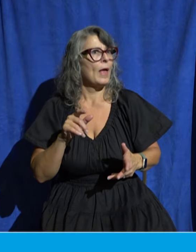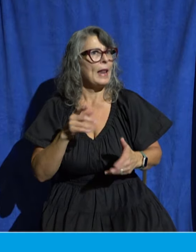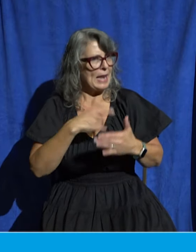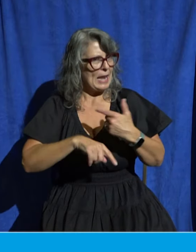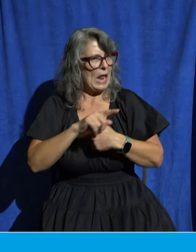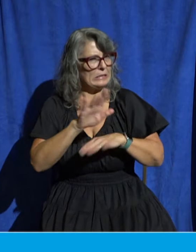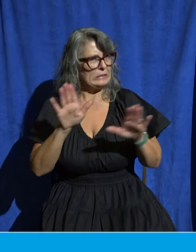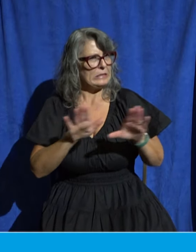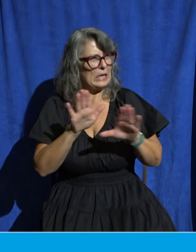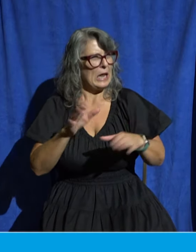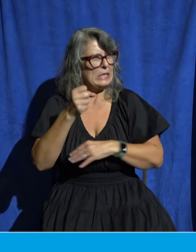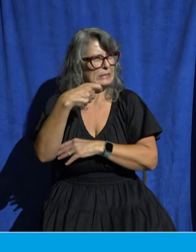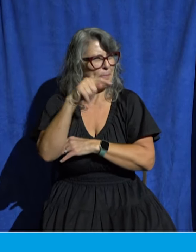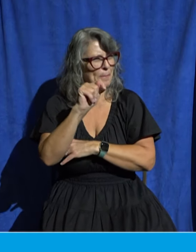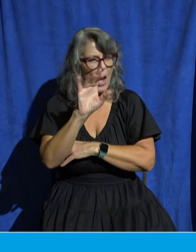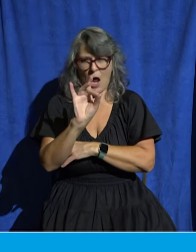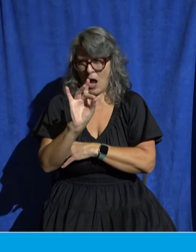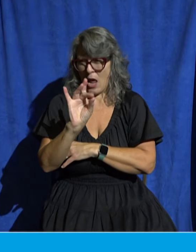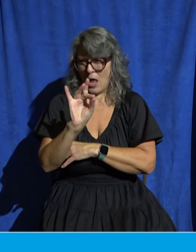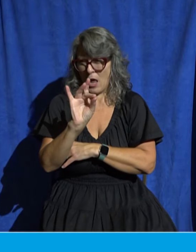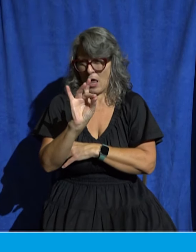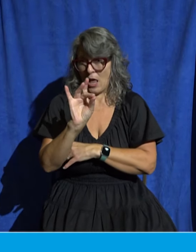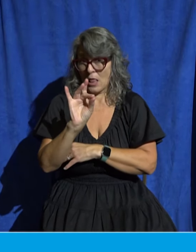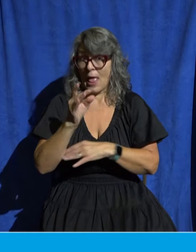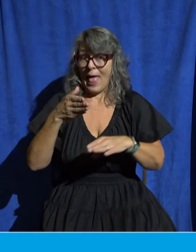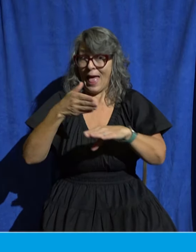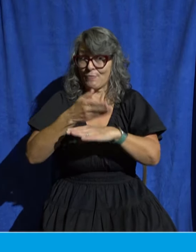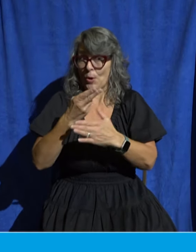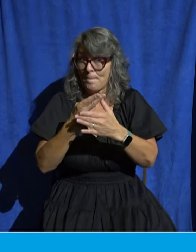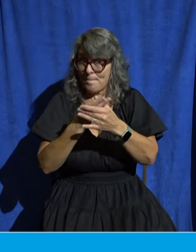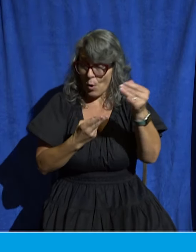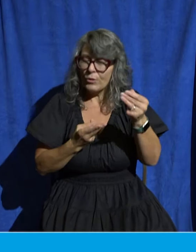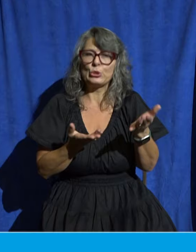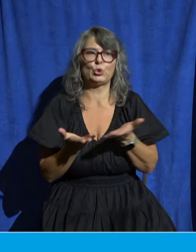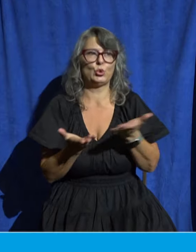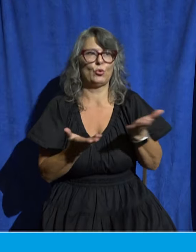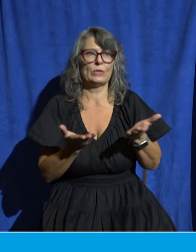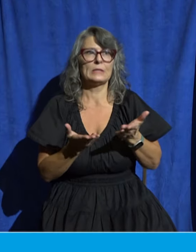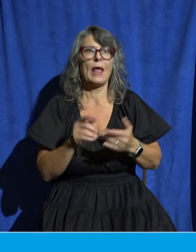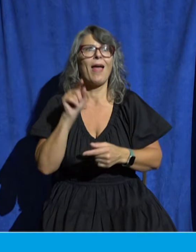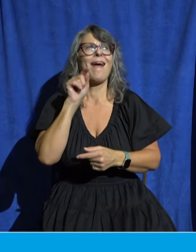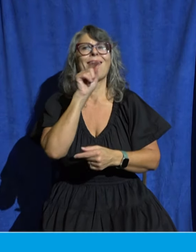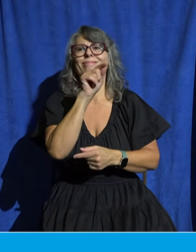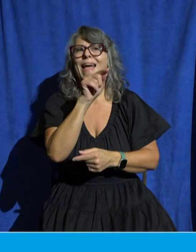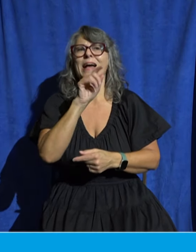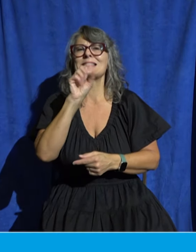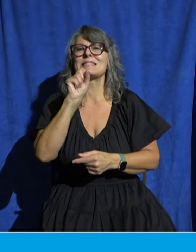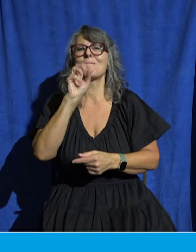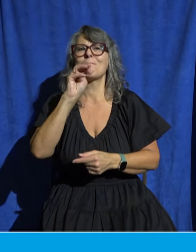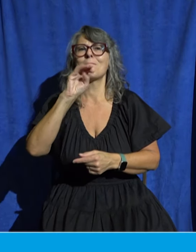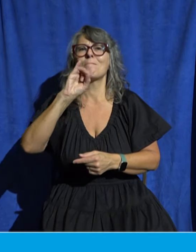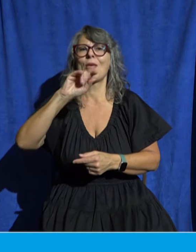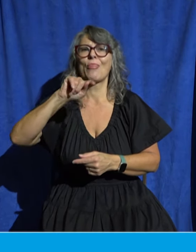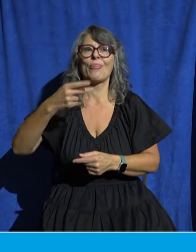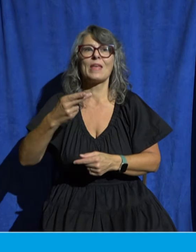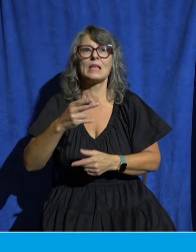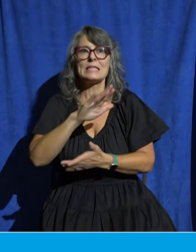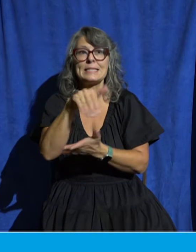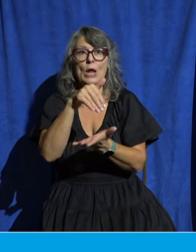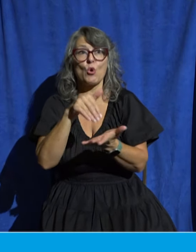September 8th, after both of our services here at Tyson's and the Smith Center, we're going to have an interest meeting where you'll be able to hear from representatives